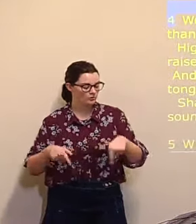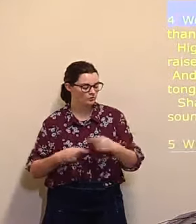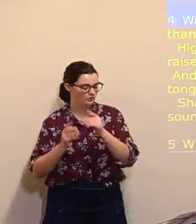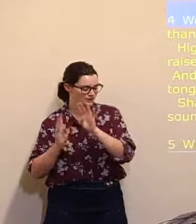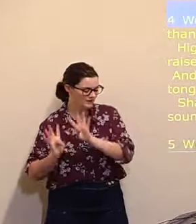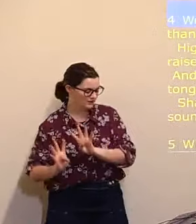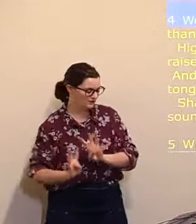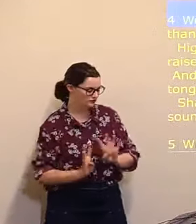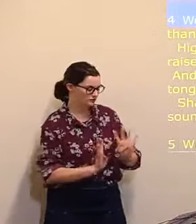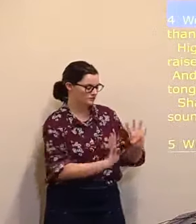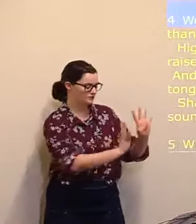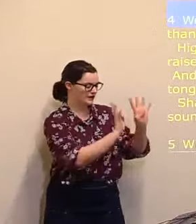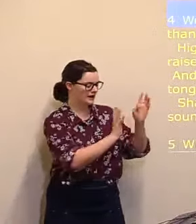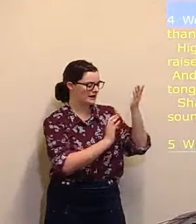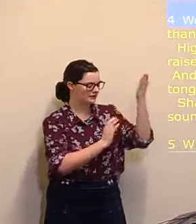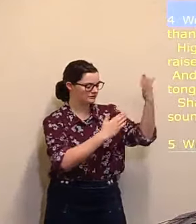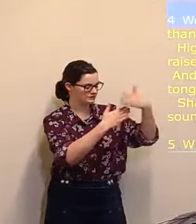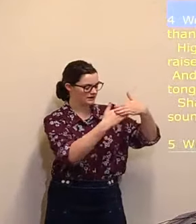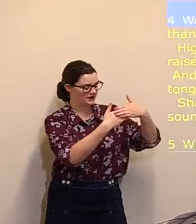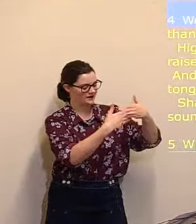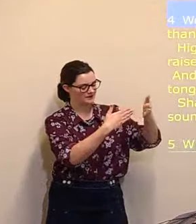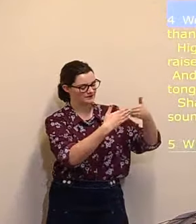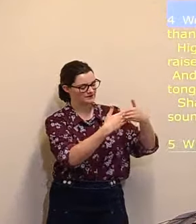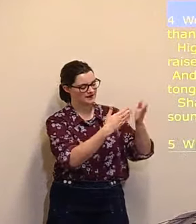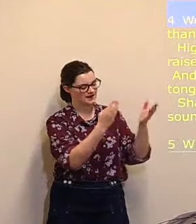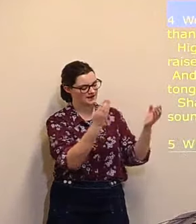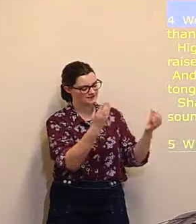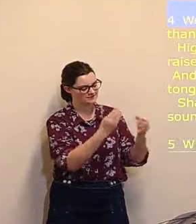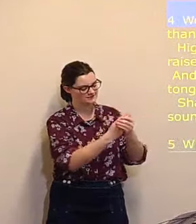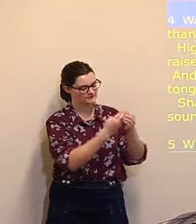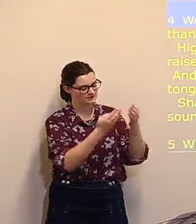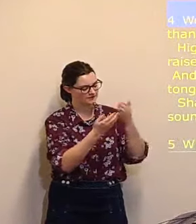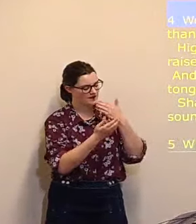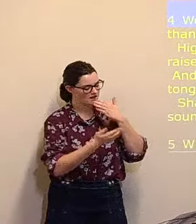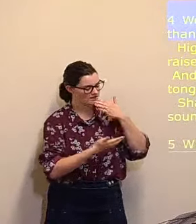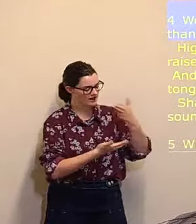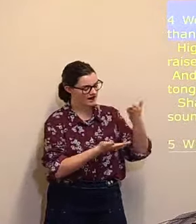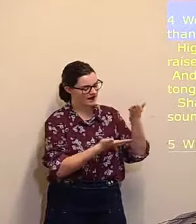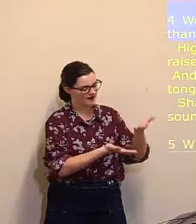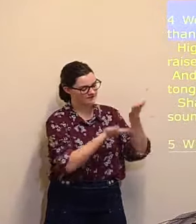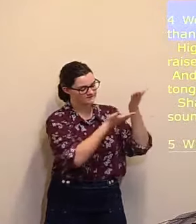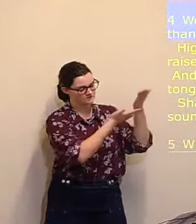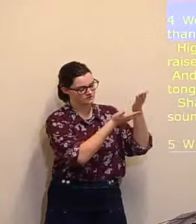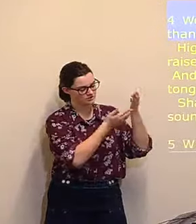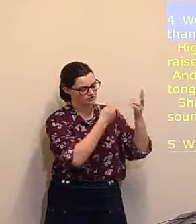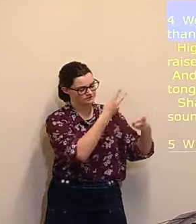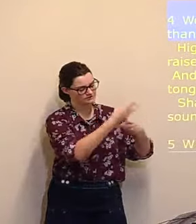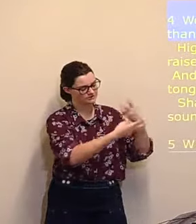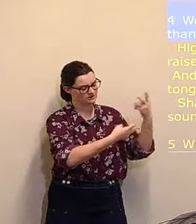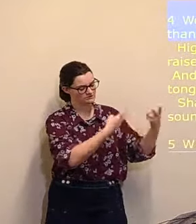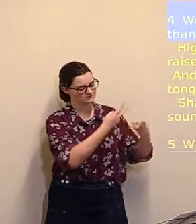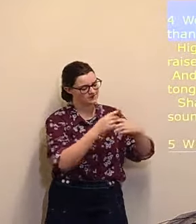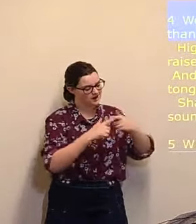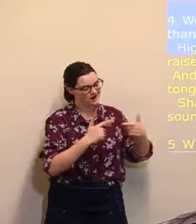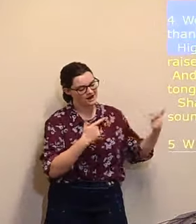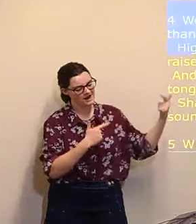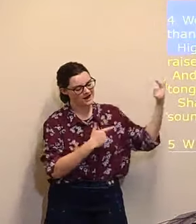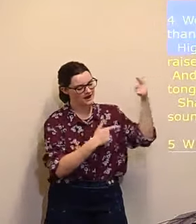We'll crown thy gates with thankful songs High